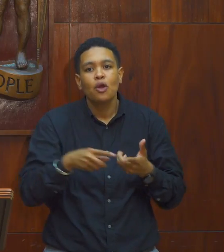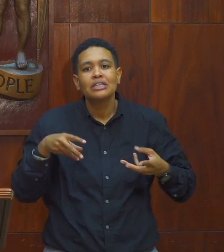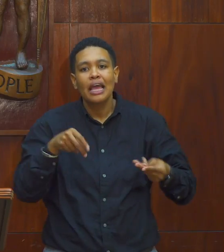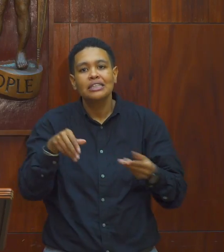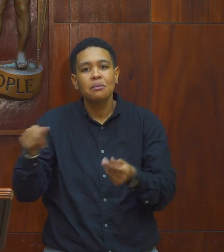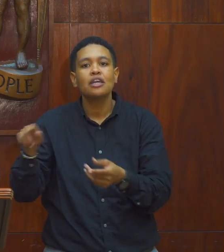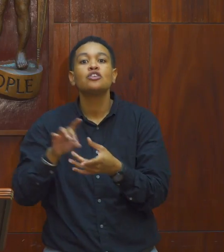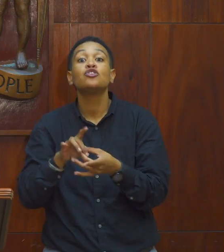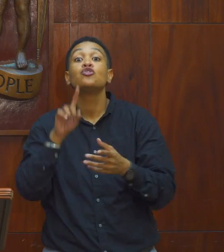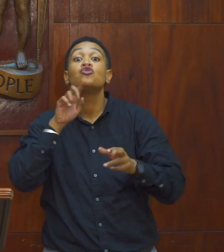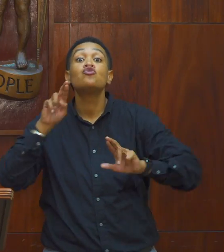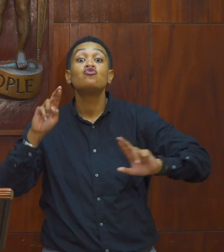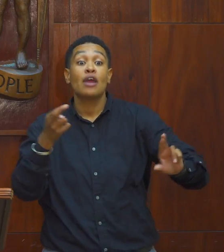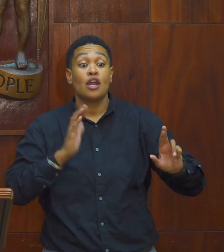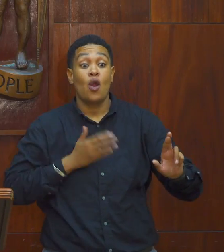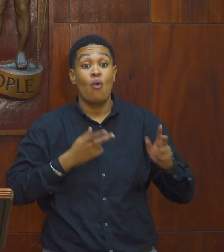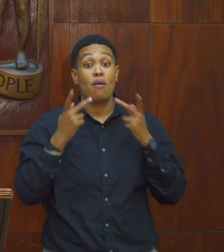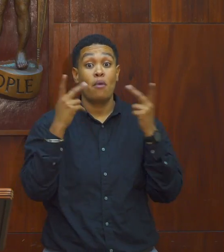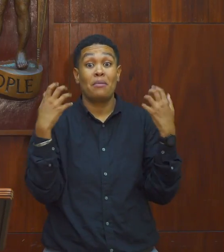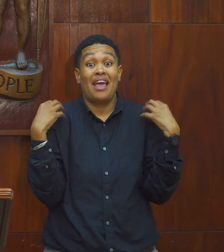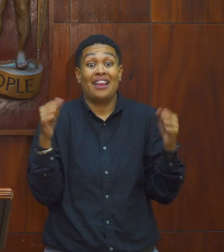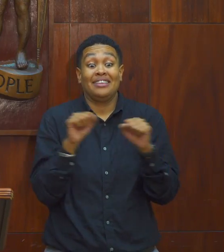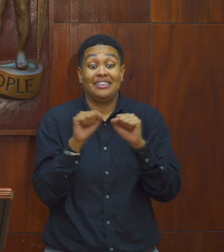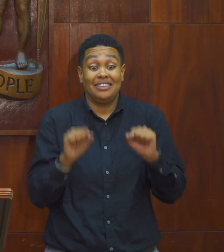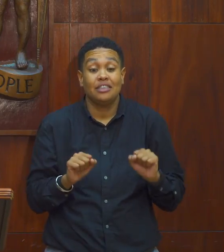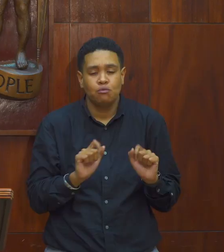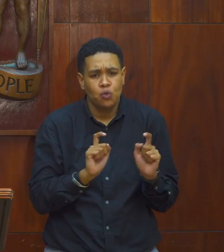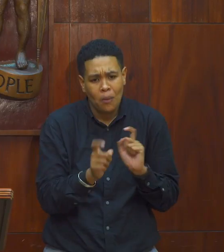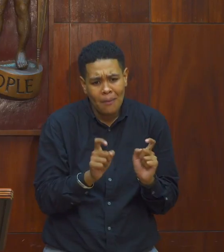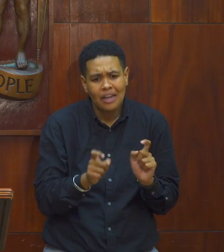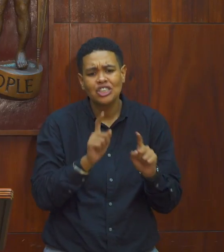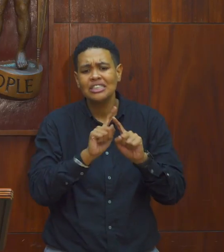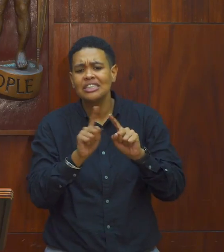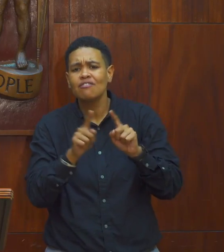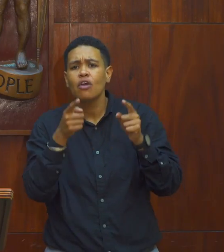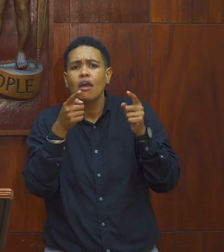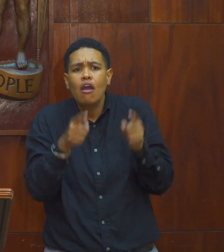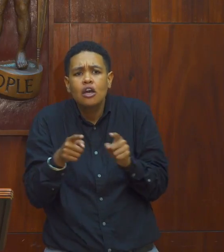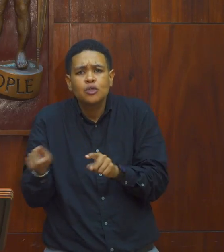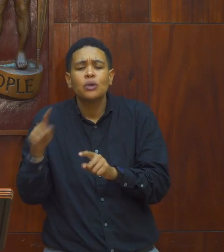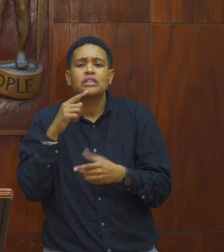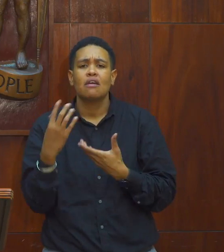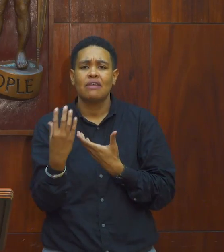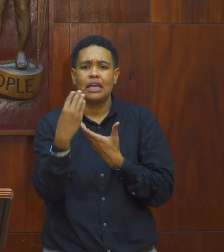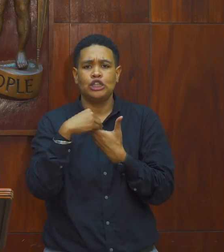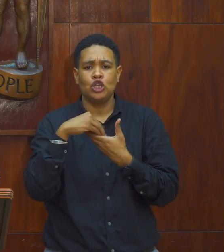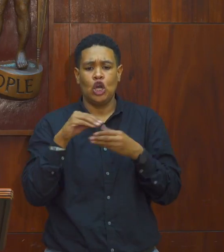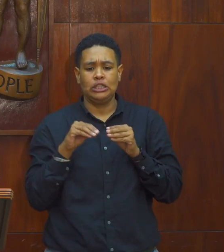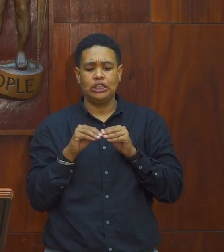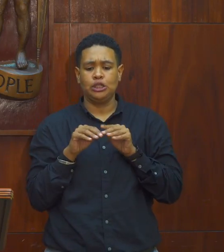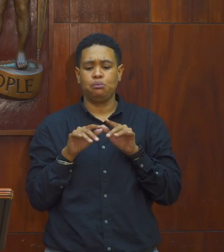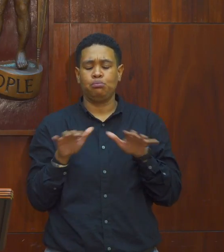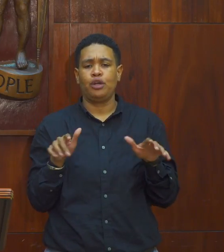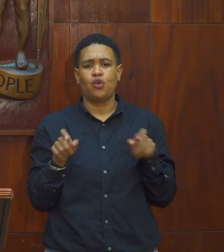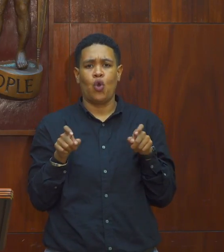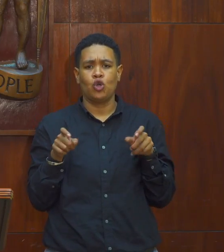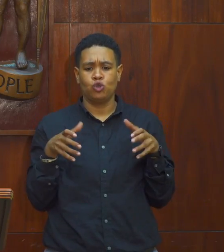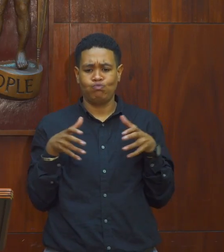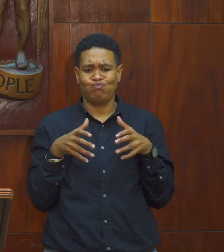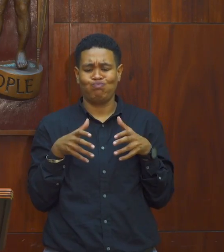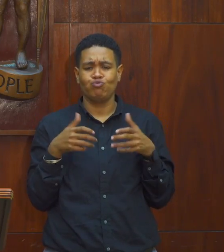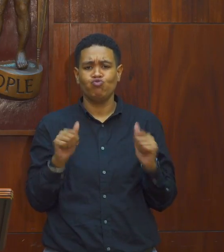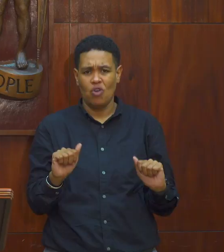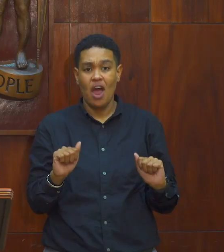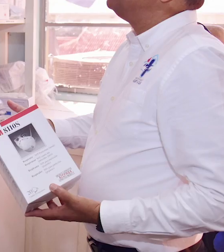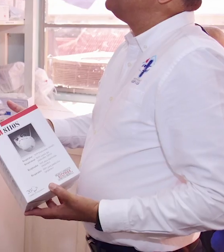to ready our public health system to deal with the consequences of internal spread. And we are actively